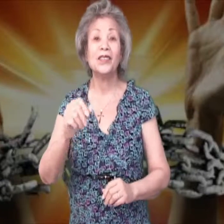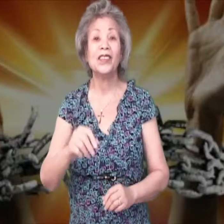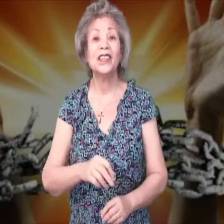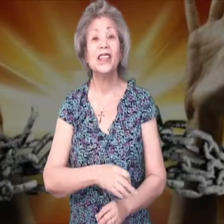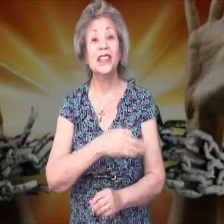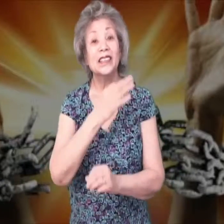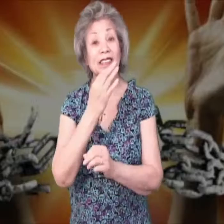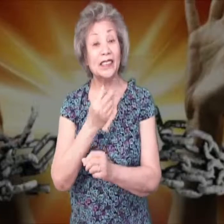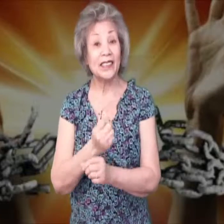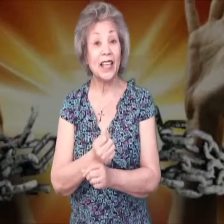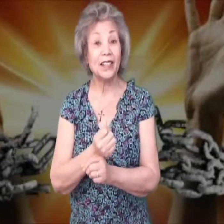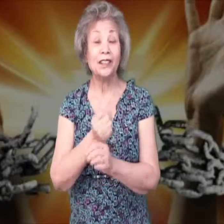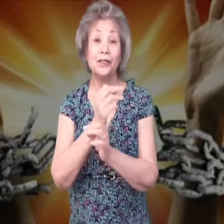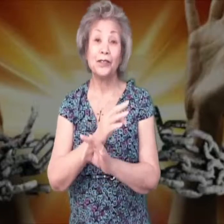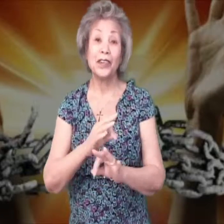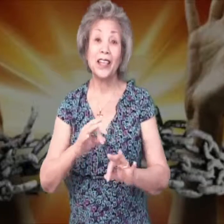set free.